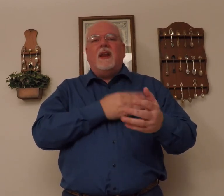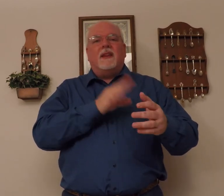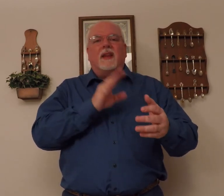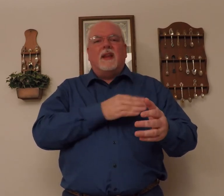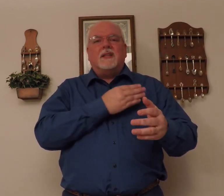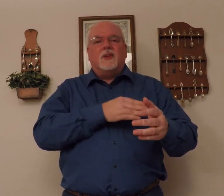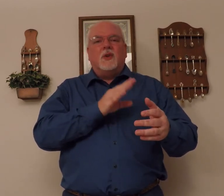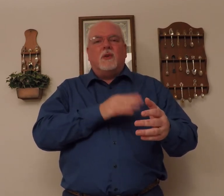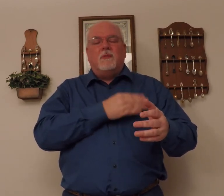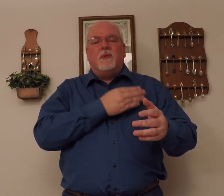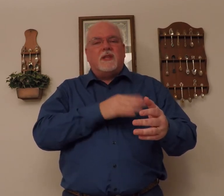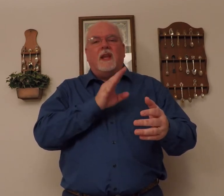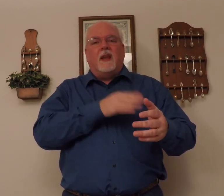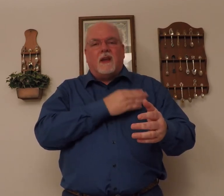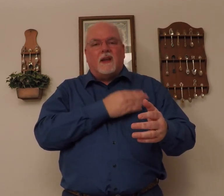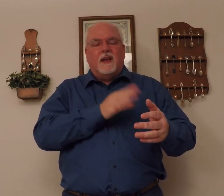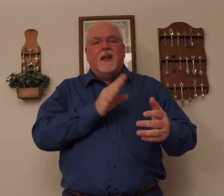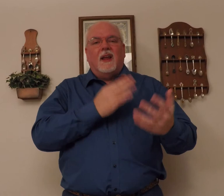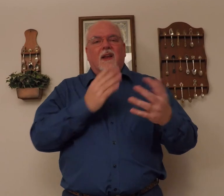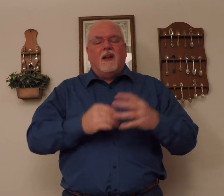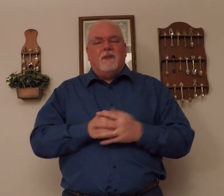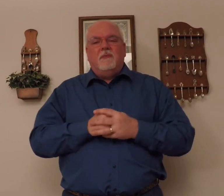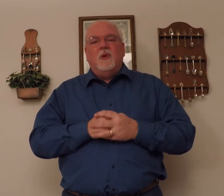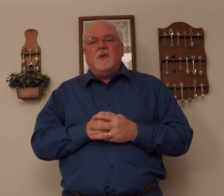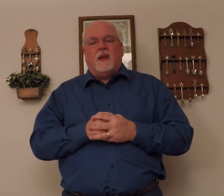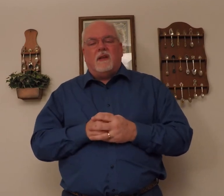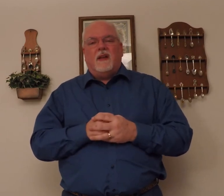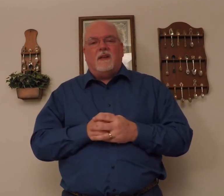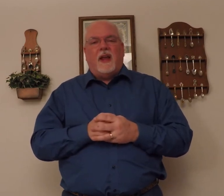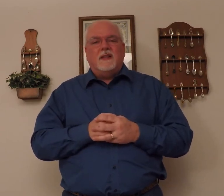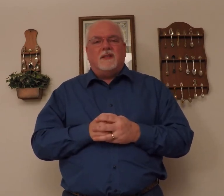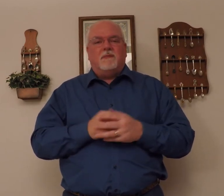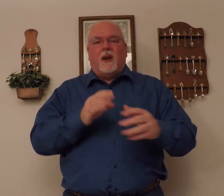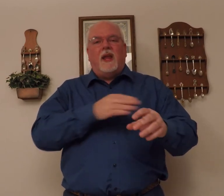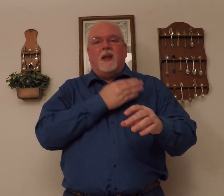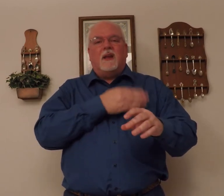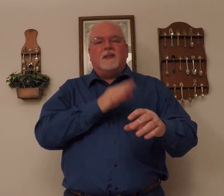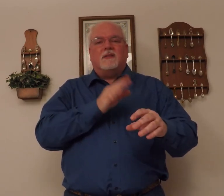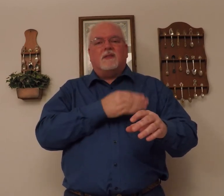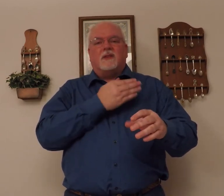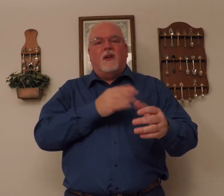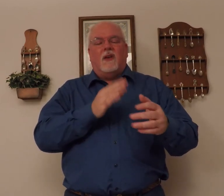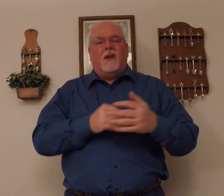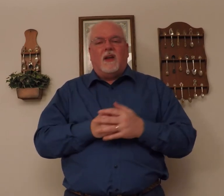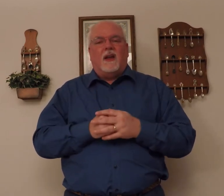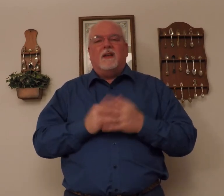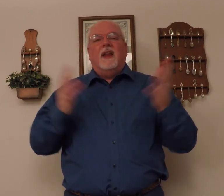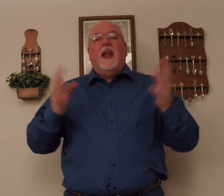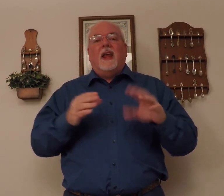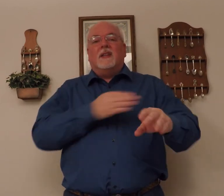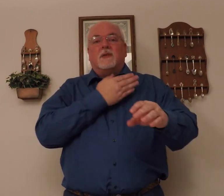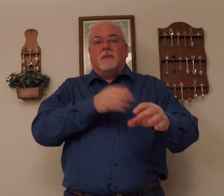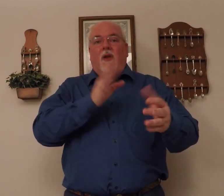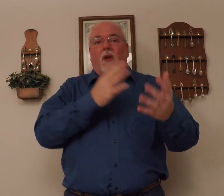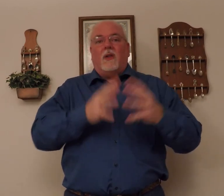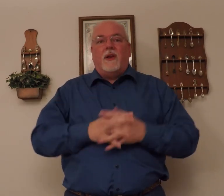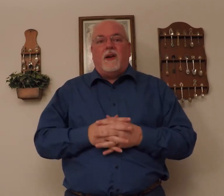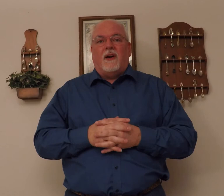anything that has to do with singing. Music. It has playing a song. It's all there.